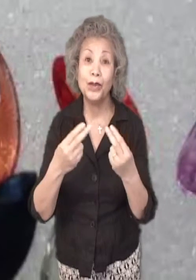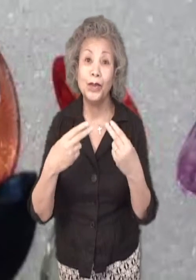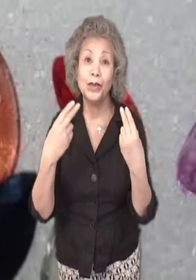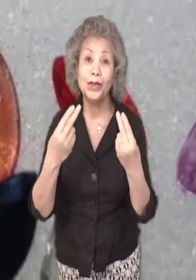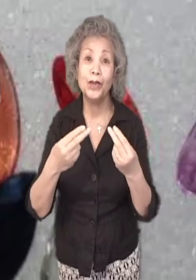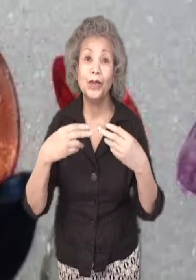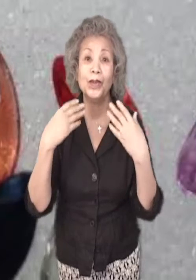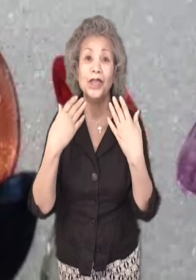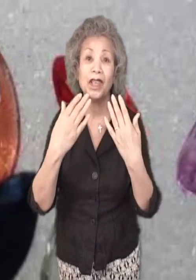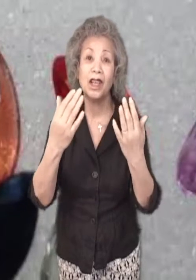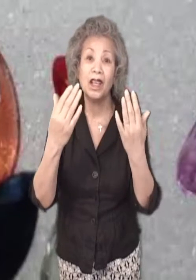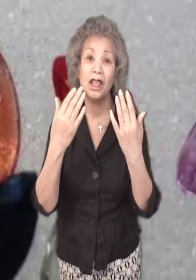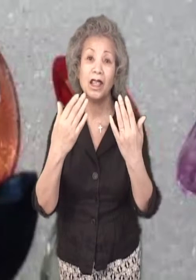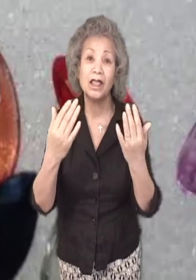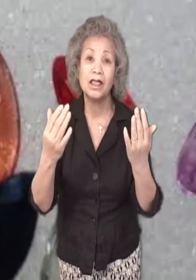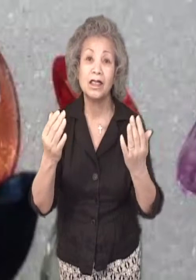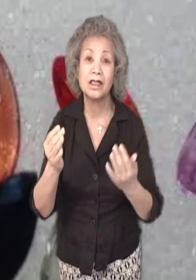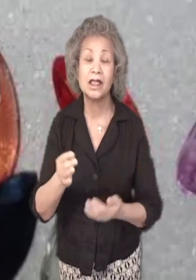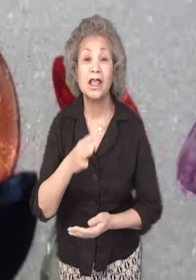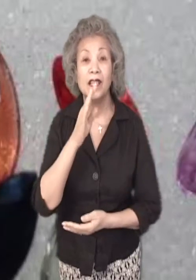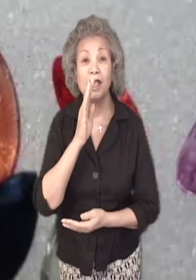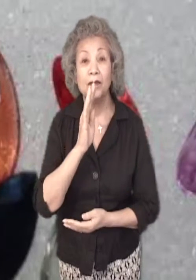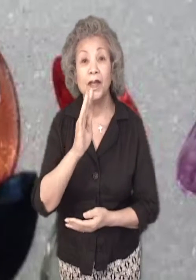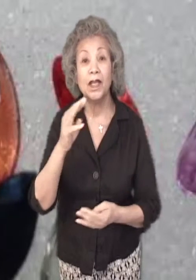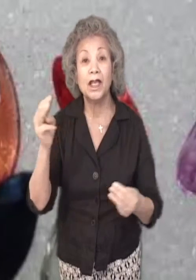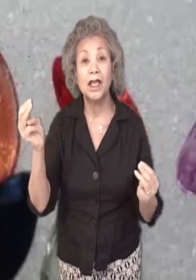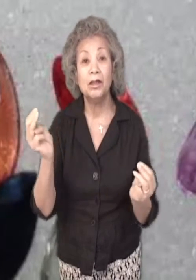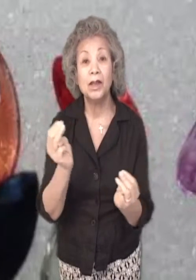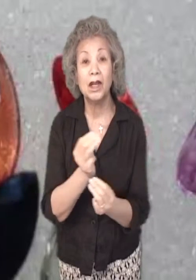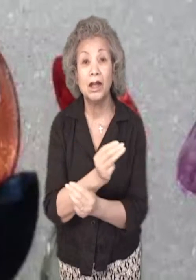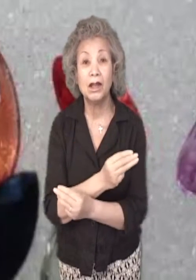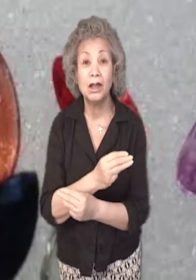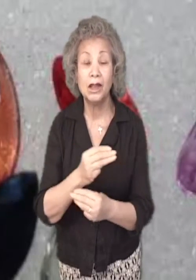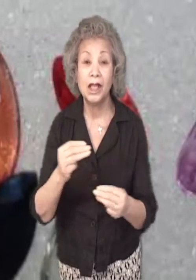These hallelujahs be multiplied.